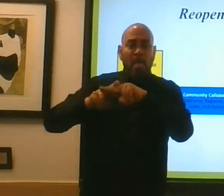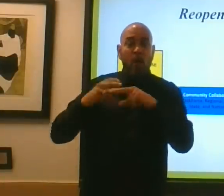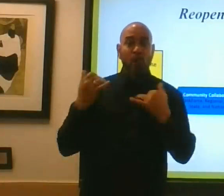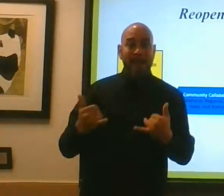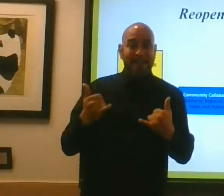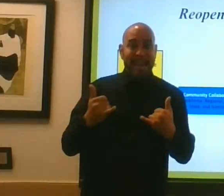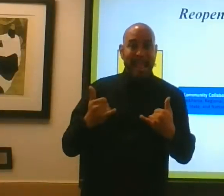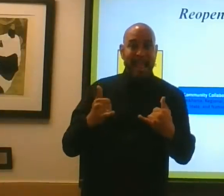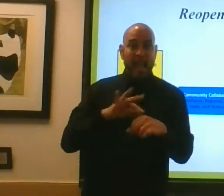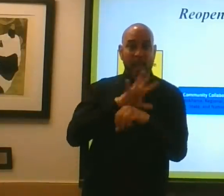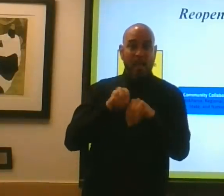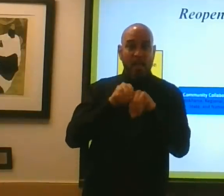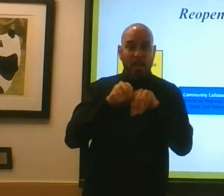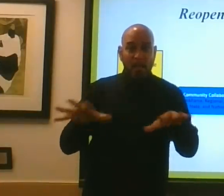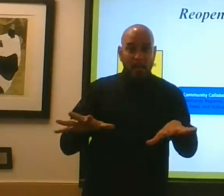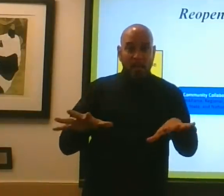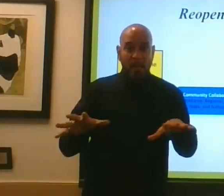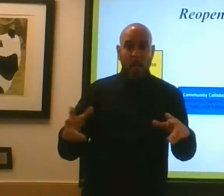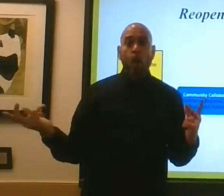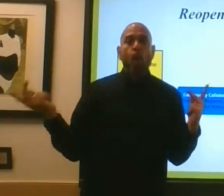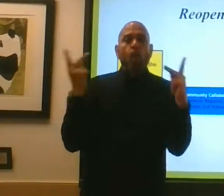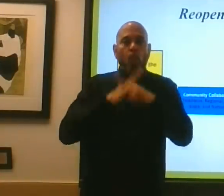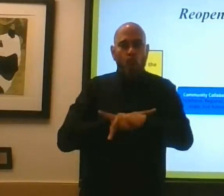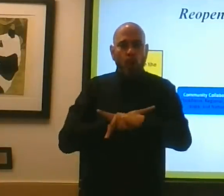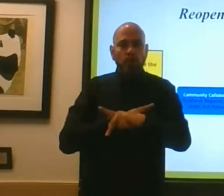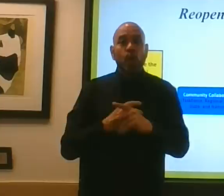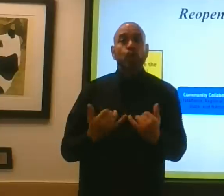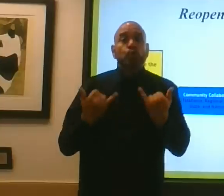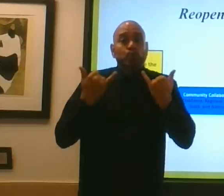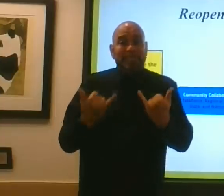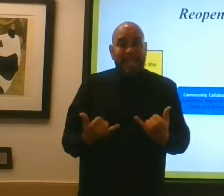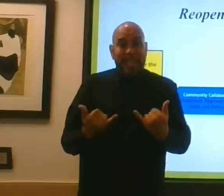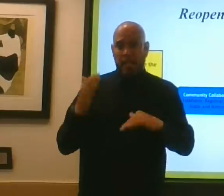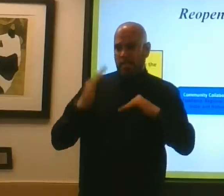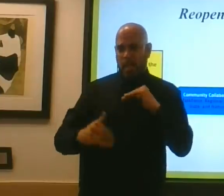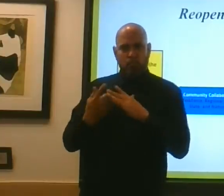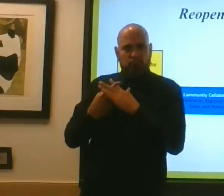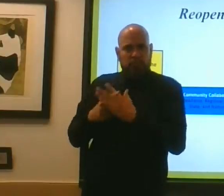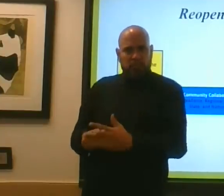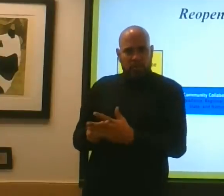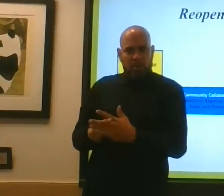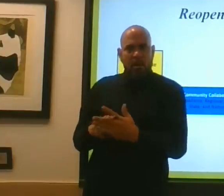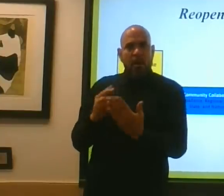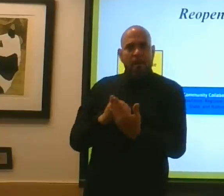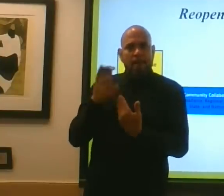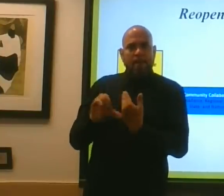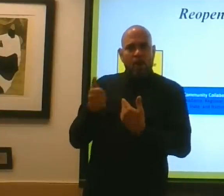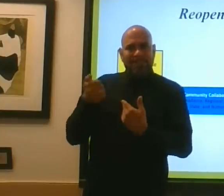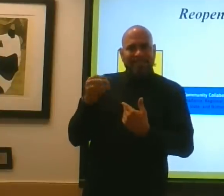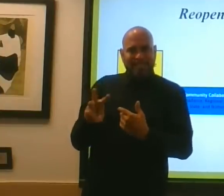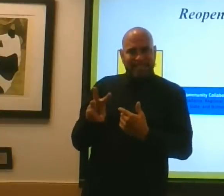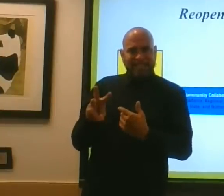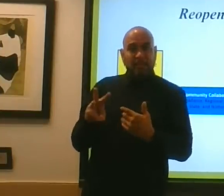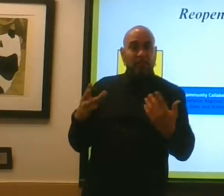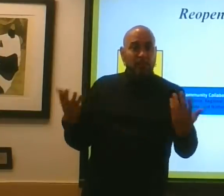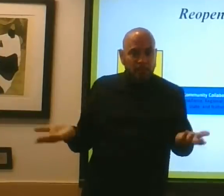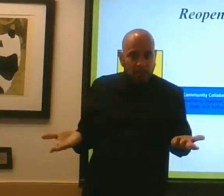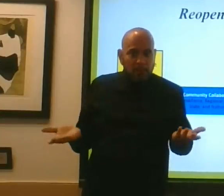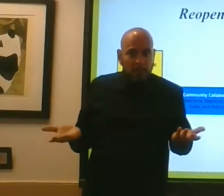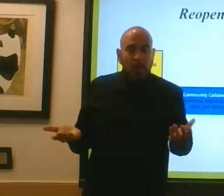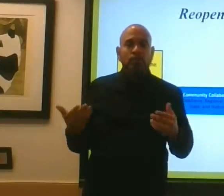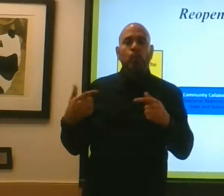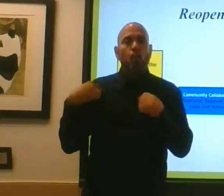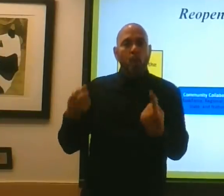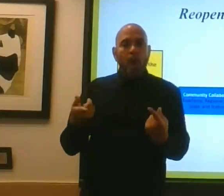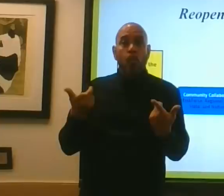today than it was when we start, when we stopped school on March 16th. And so while we're reopening, and we understand